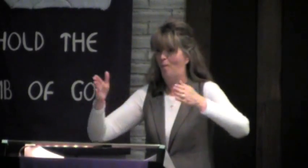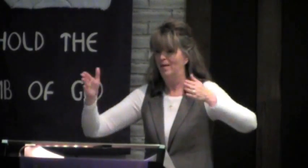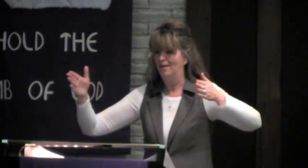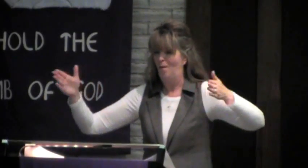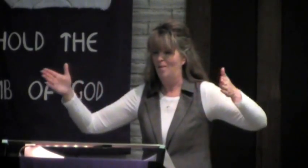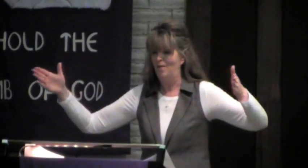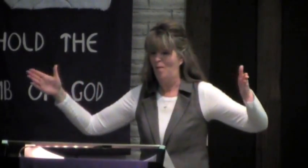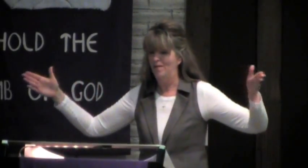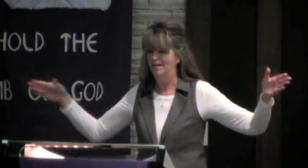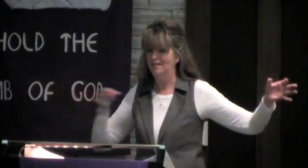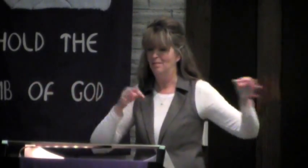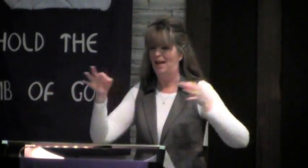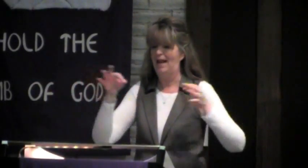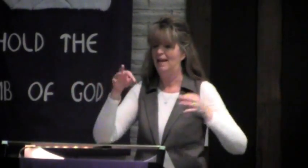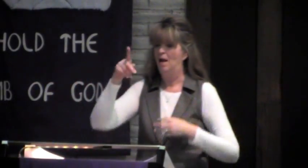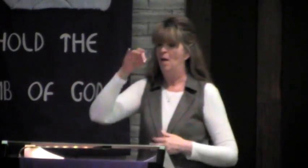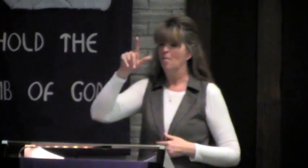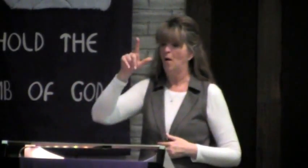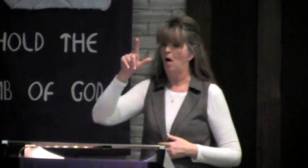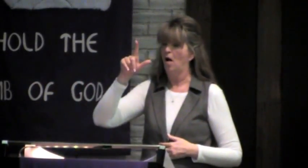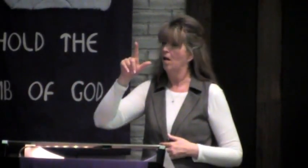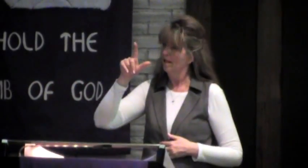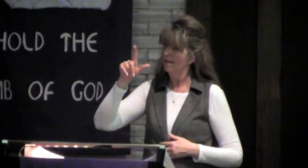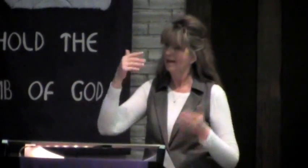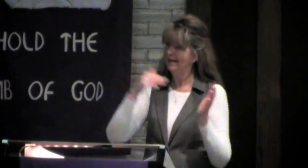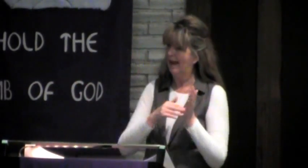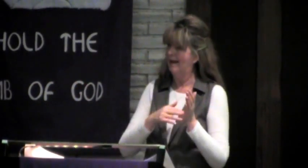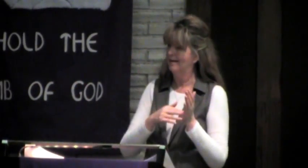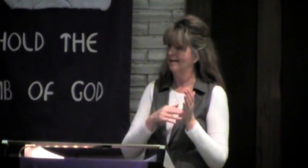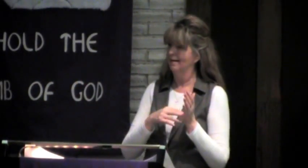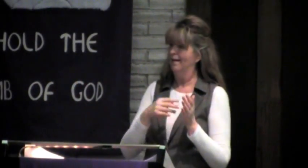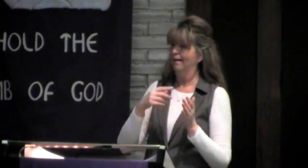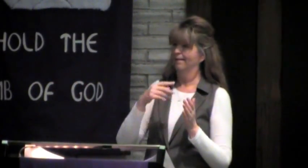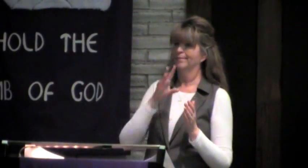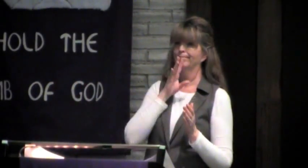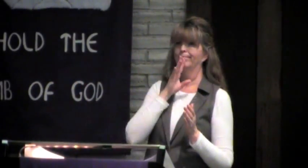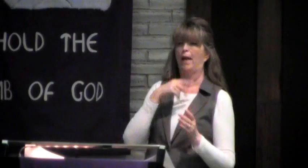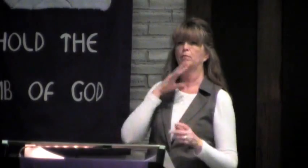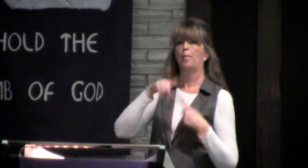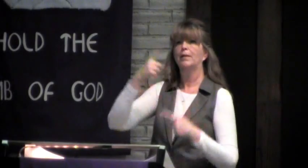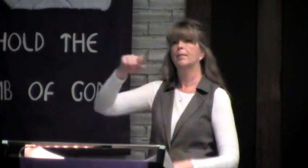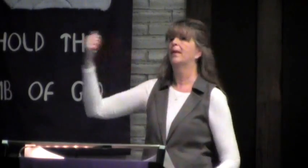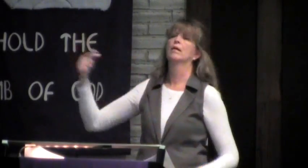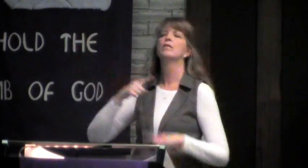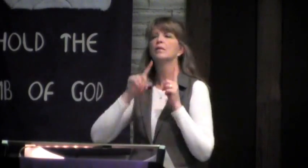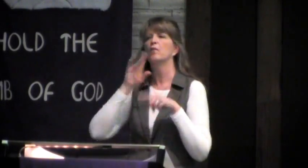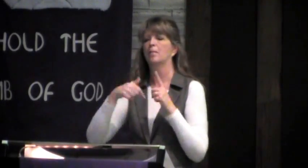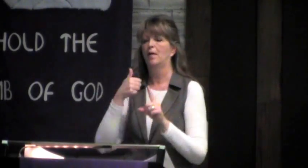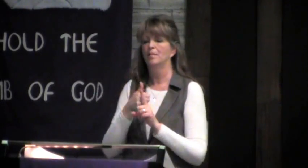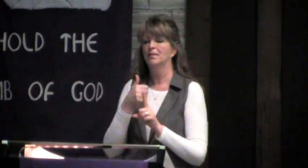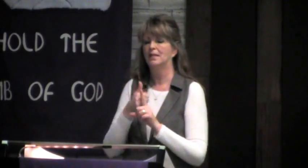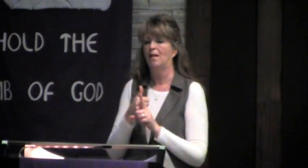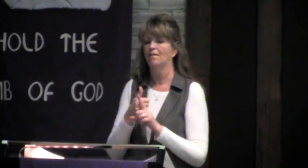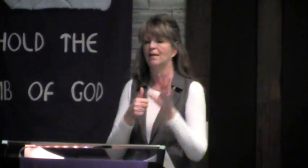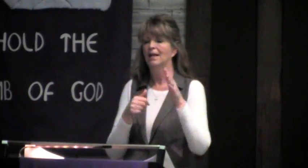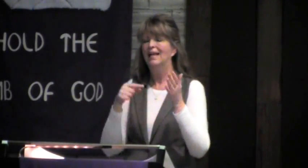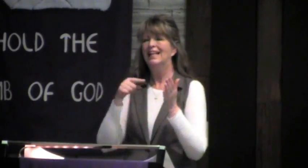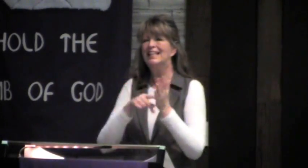So Paul's starting to open the gates to his explanation. Because once again, Paul is speaking about